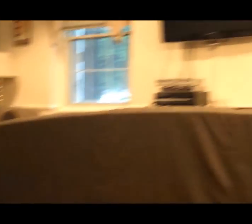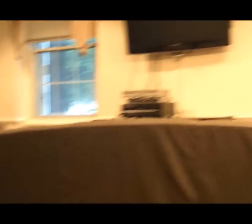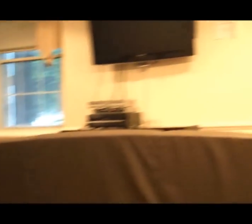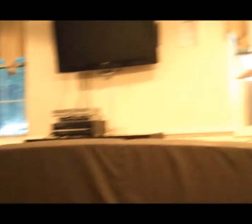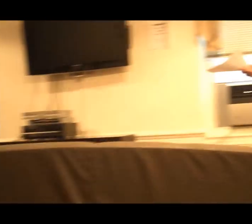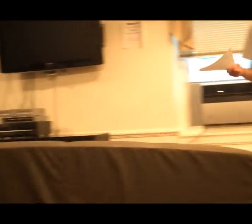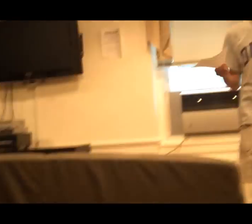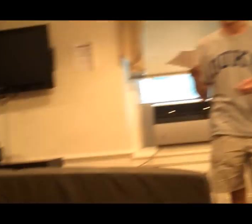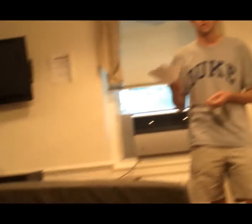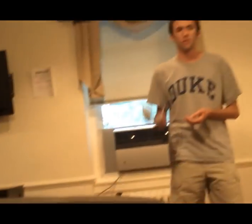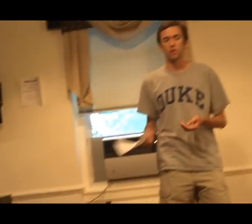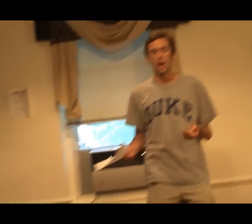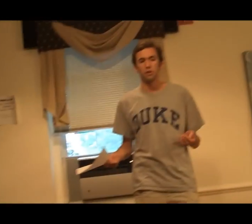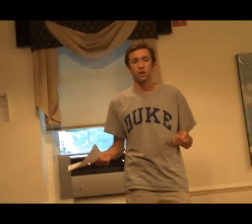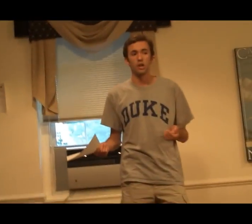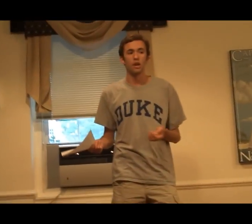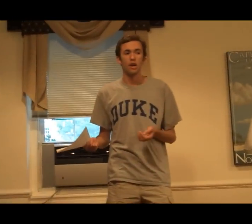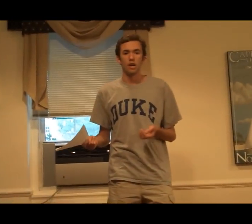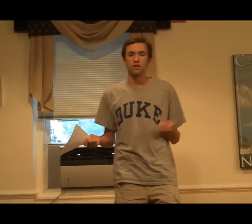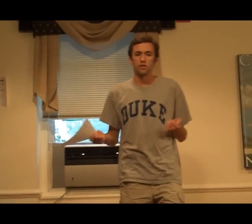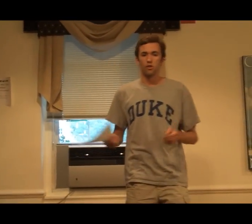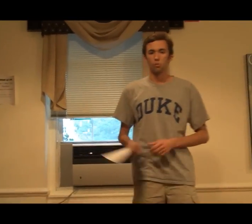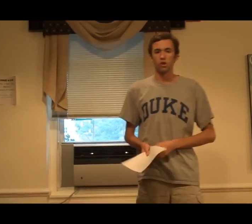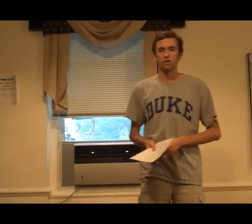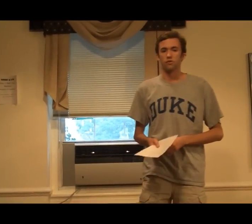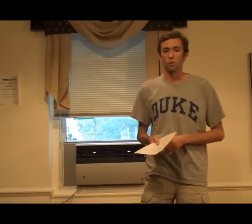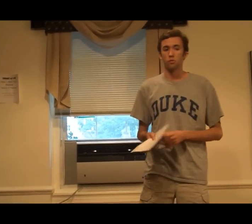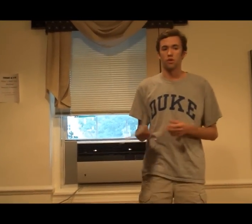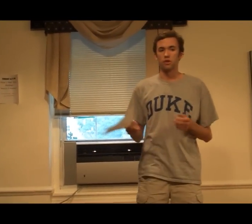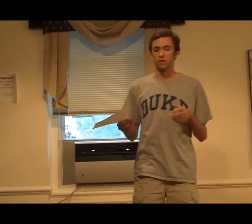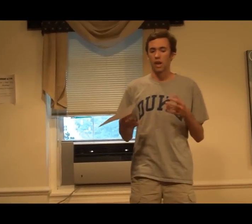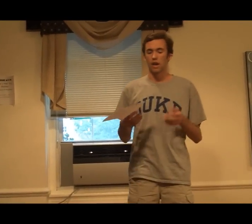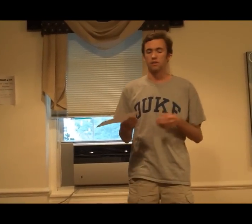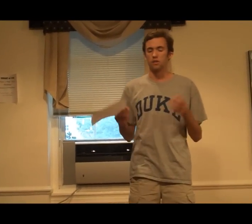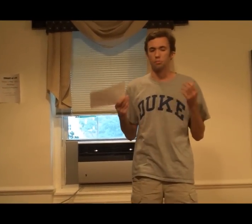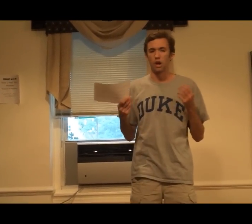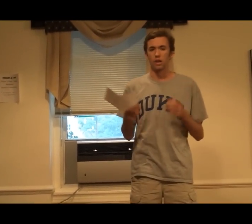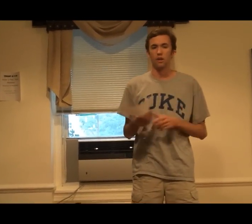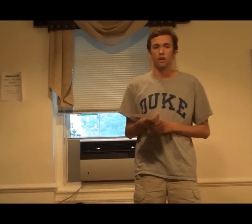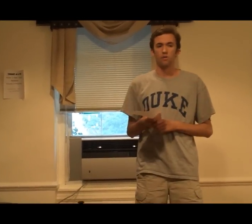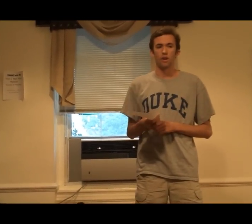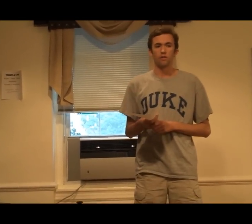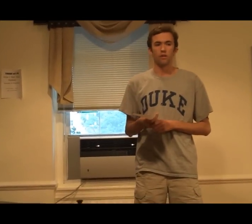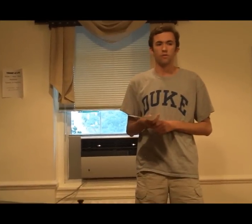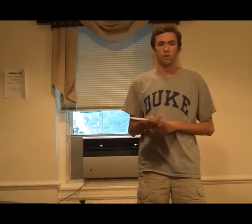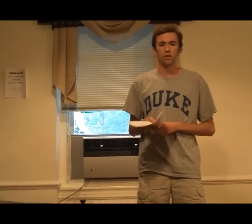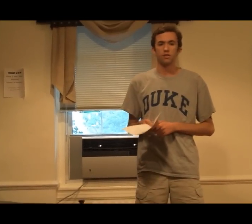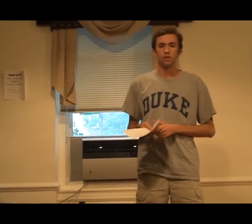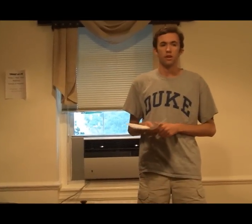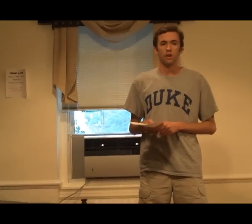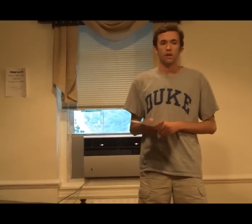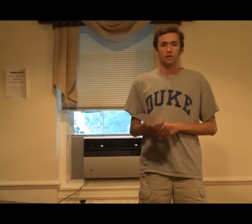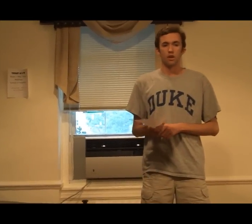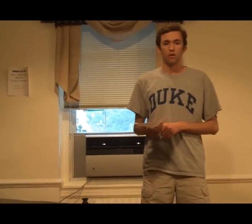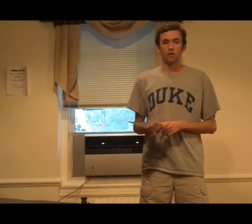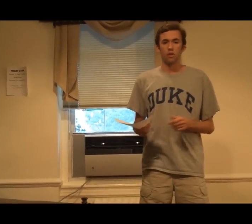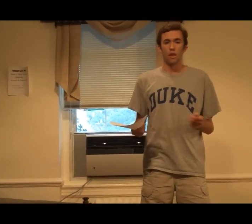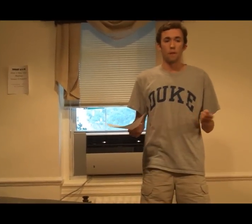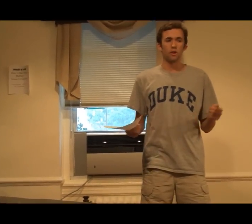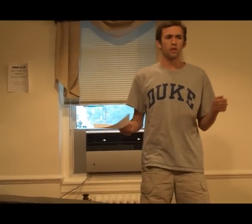grammar and syntax and vocabulary. It's just that the words are formed with your hands and your body rather than your voice. So there are